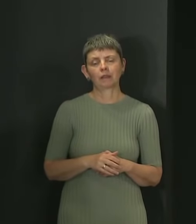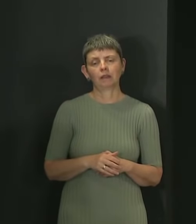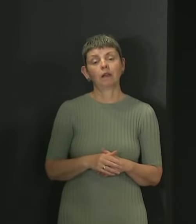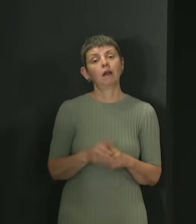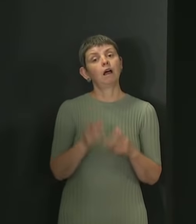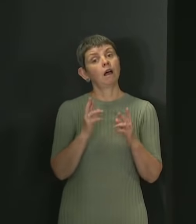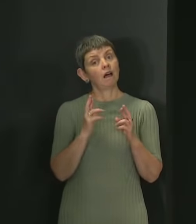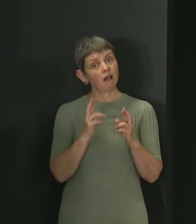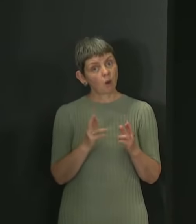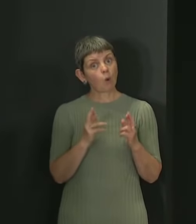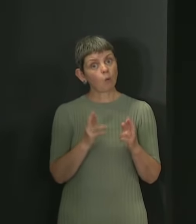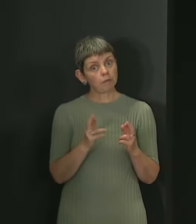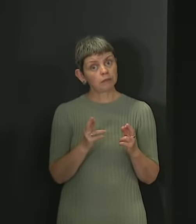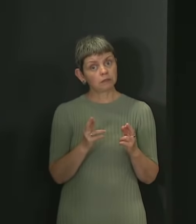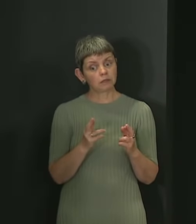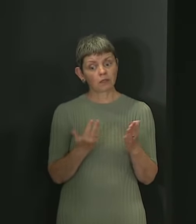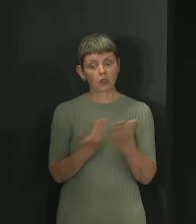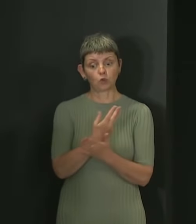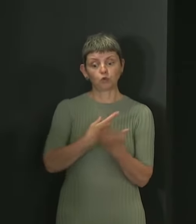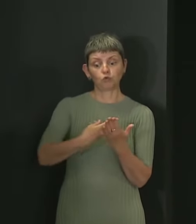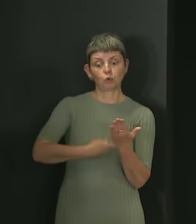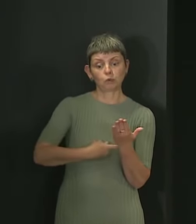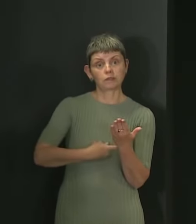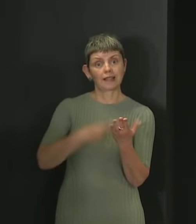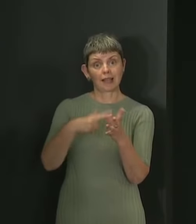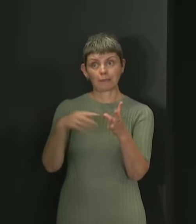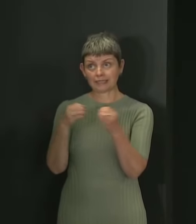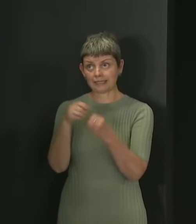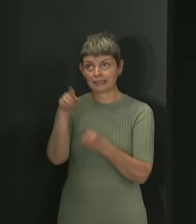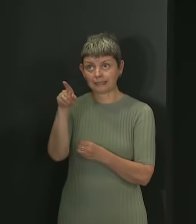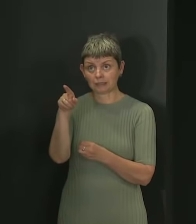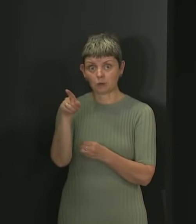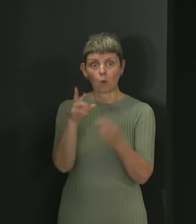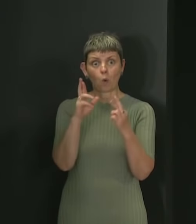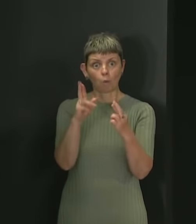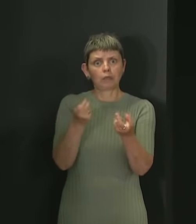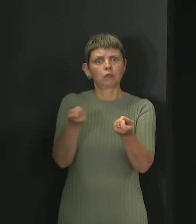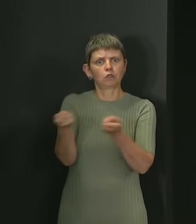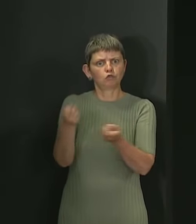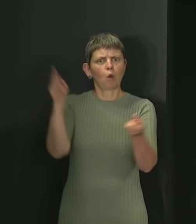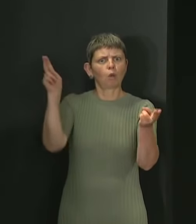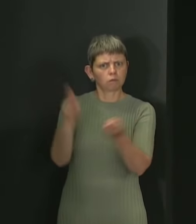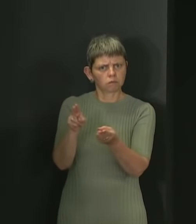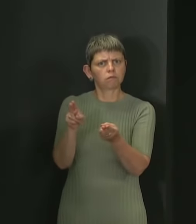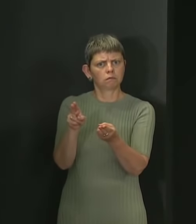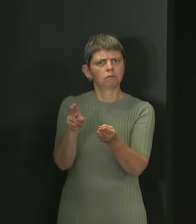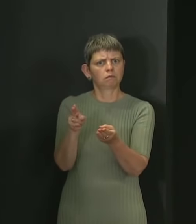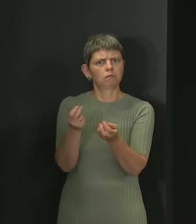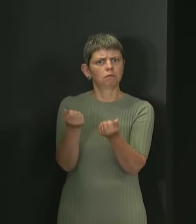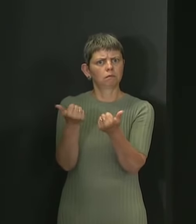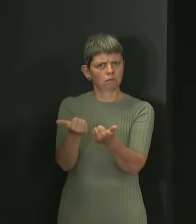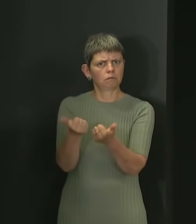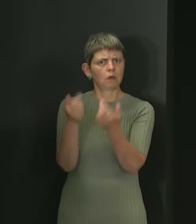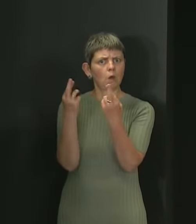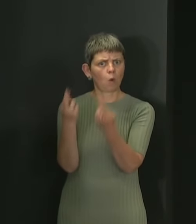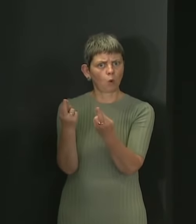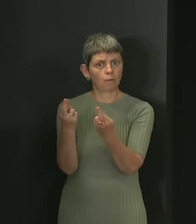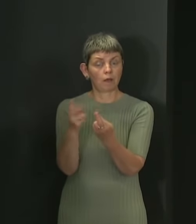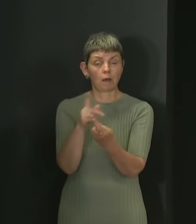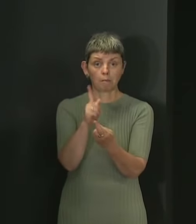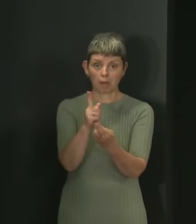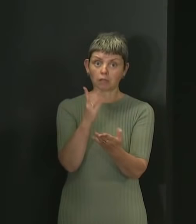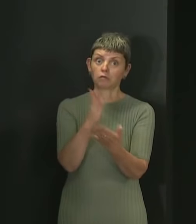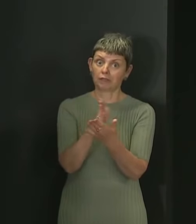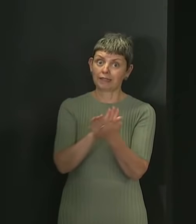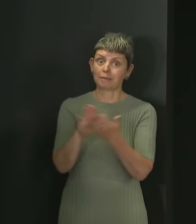very hopeful that the measures that have been put in place in Aberdeen are going to control that. But I'm relying on people making sure that they take every